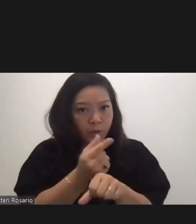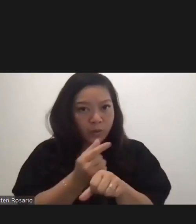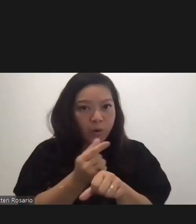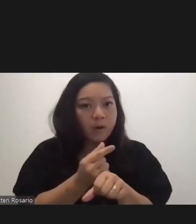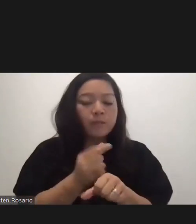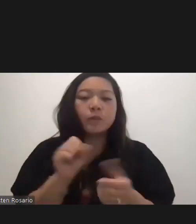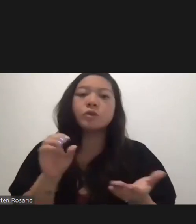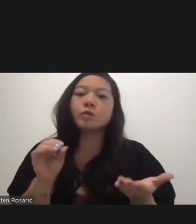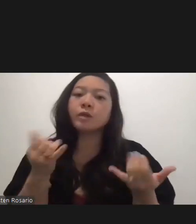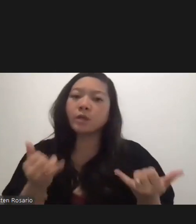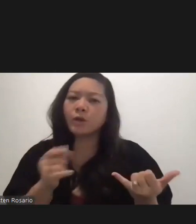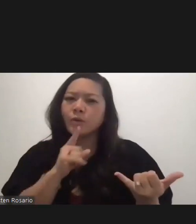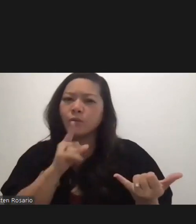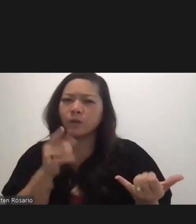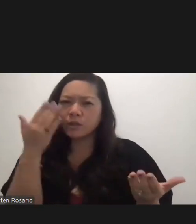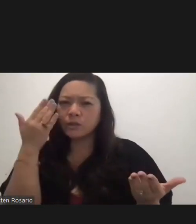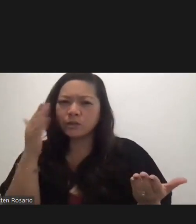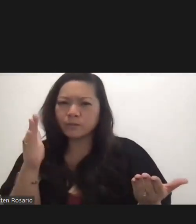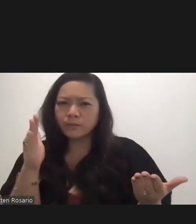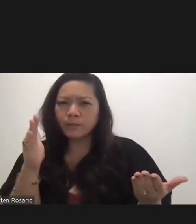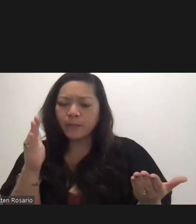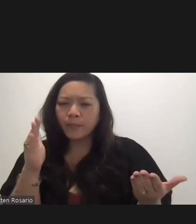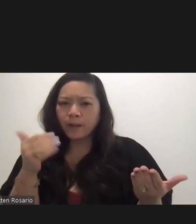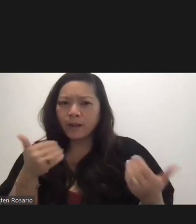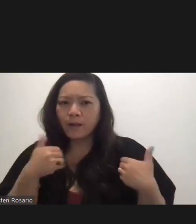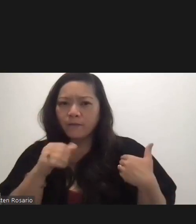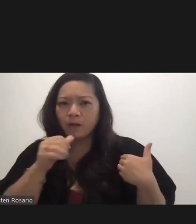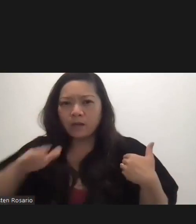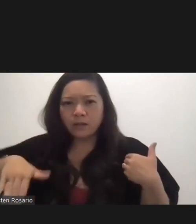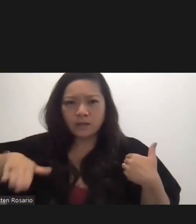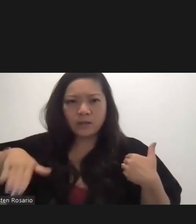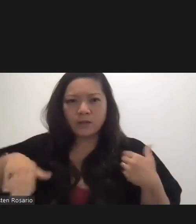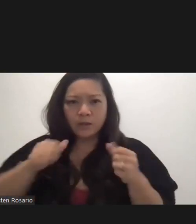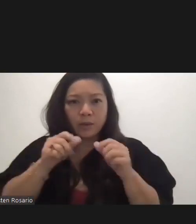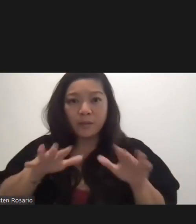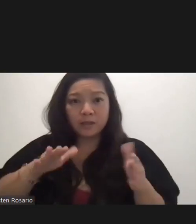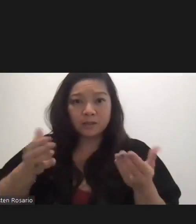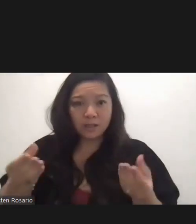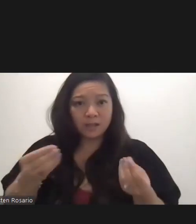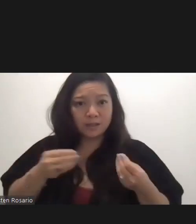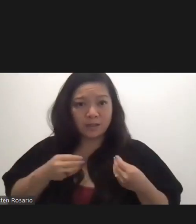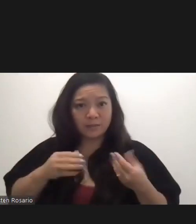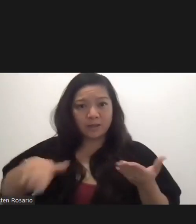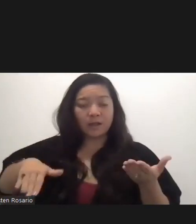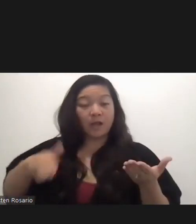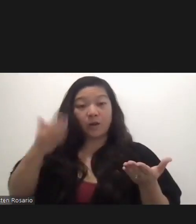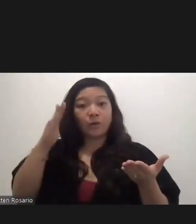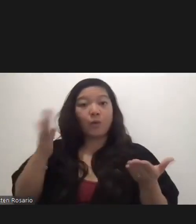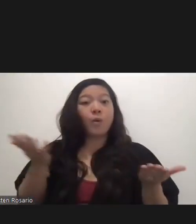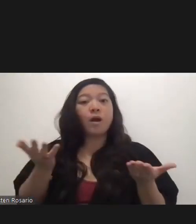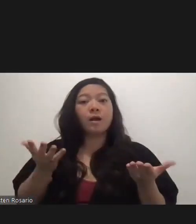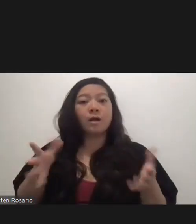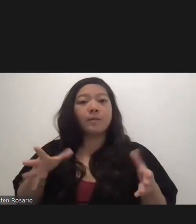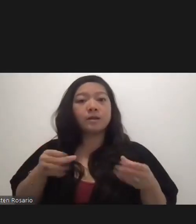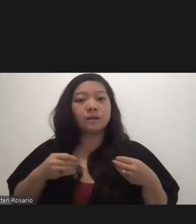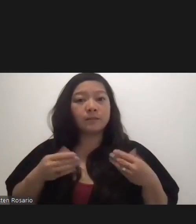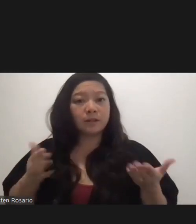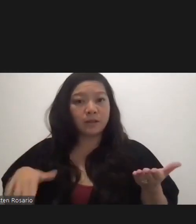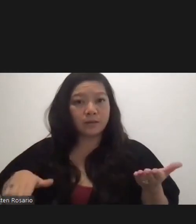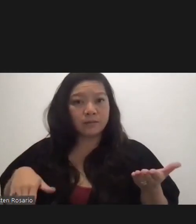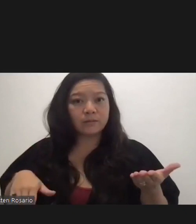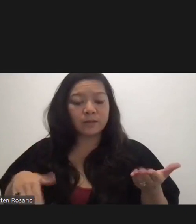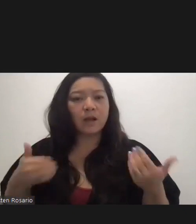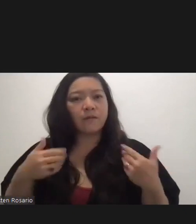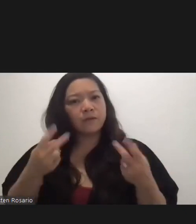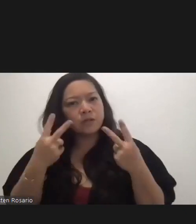I really don't, have not yet done a blessing because I don't know what I'm blessing. I have to